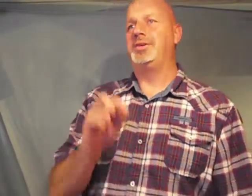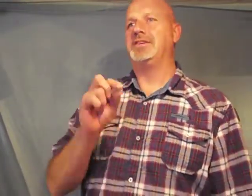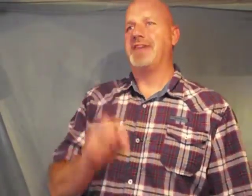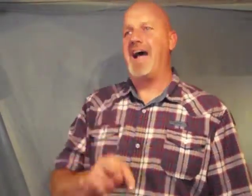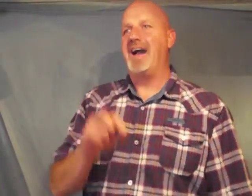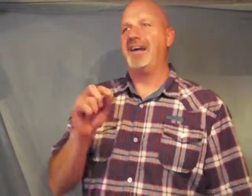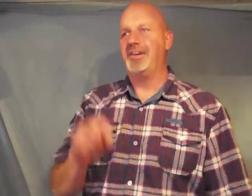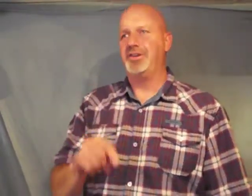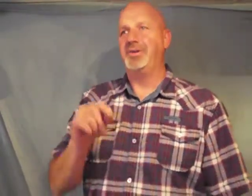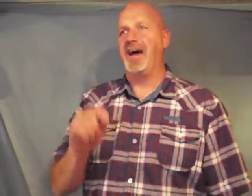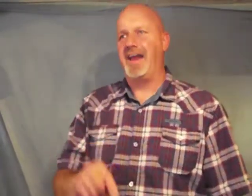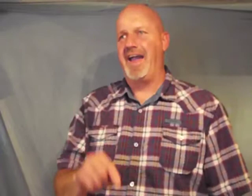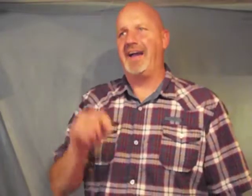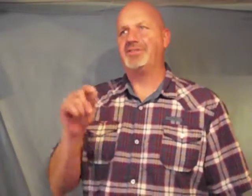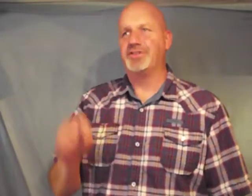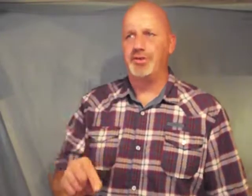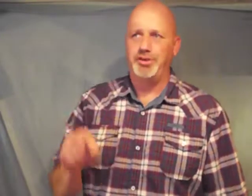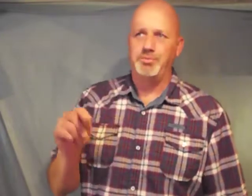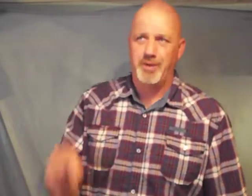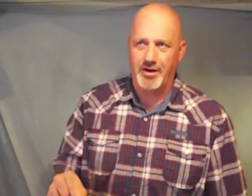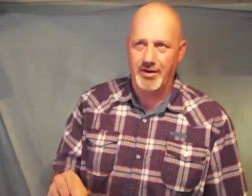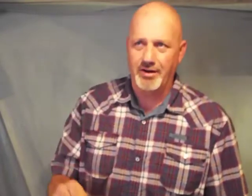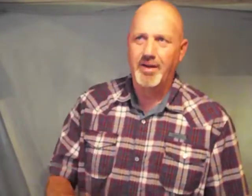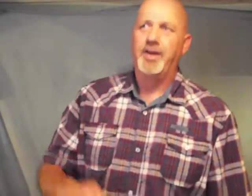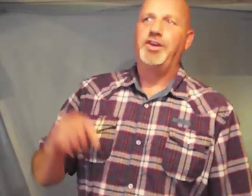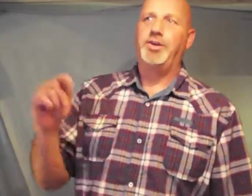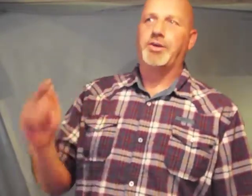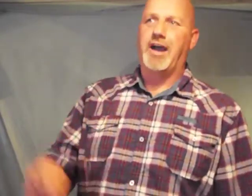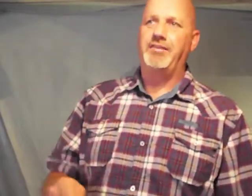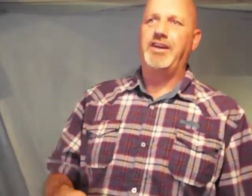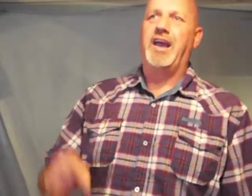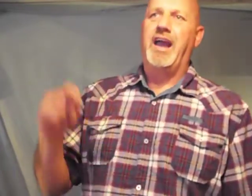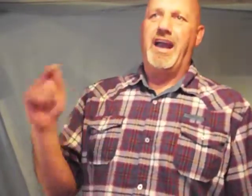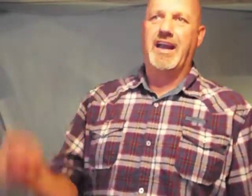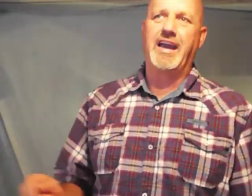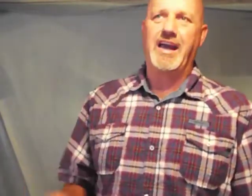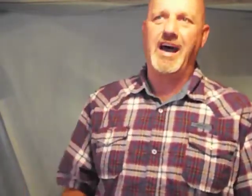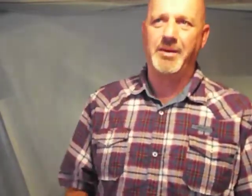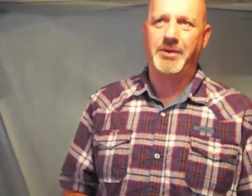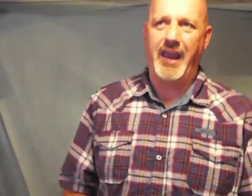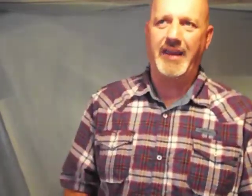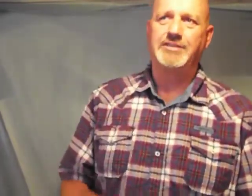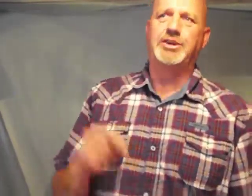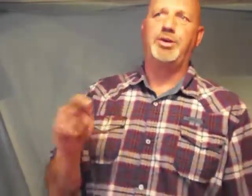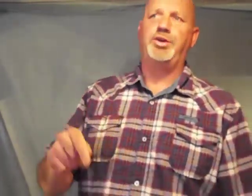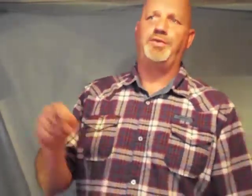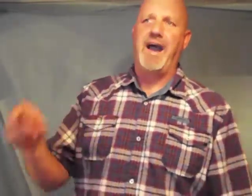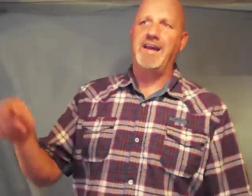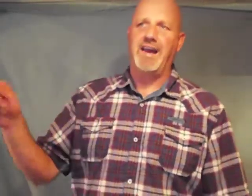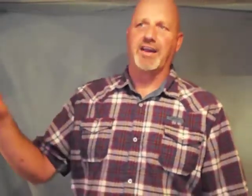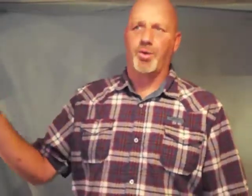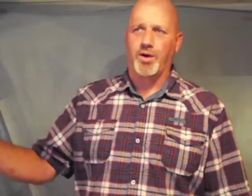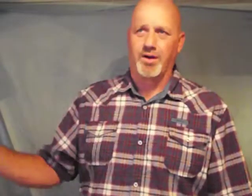desire and do not have so you murder you covet and cannot obtain so you fight and quarrel